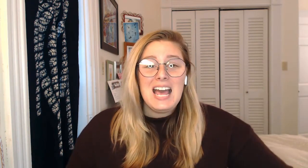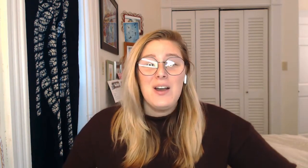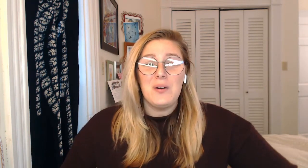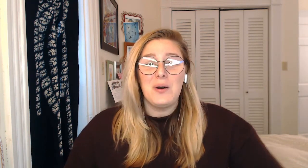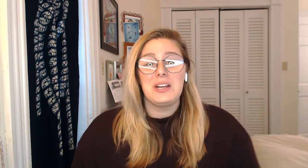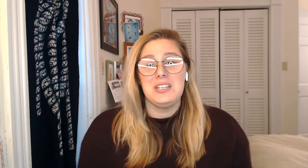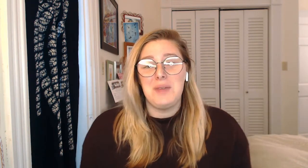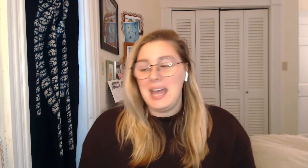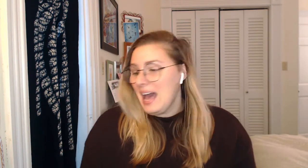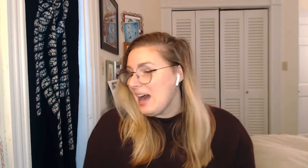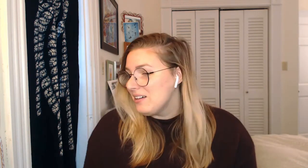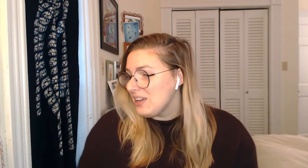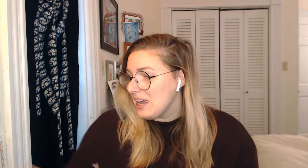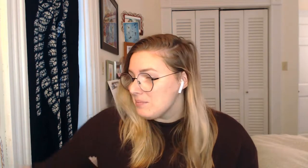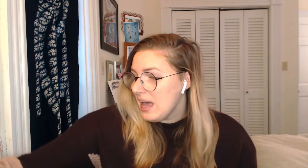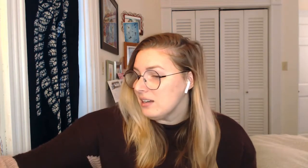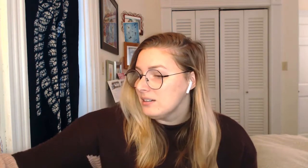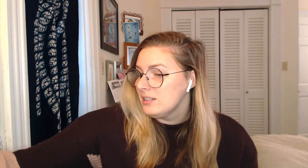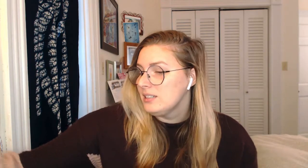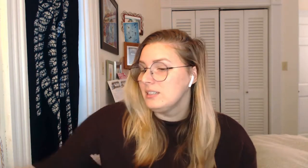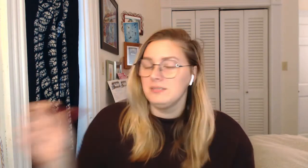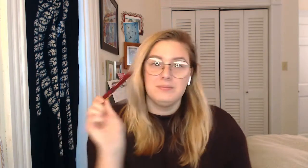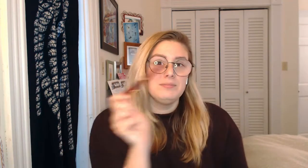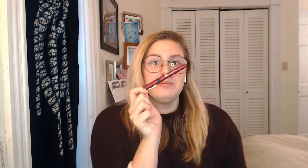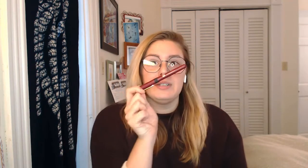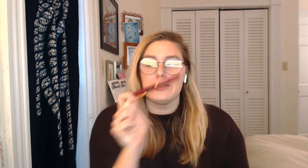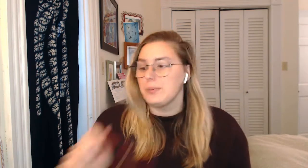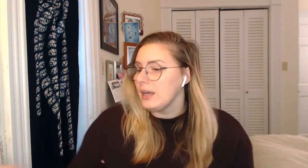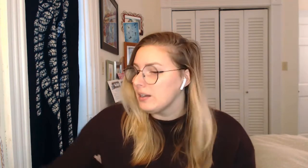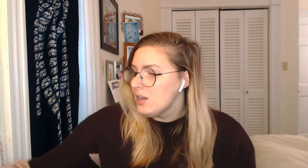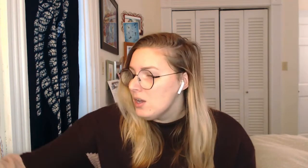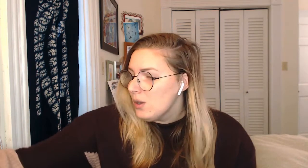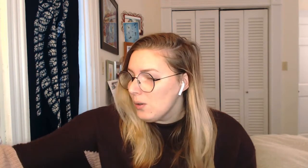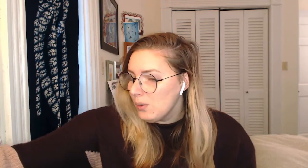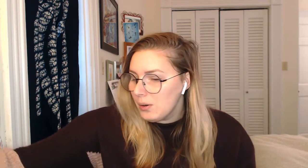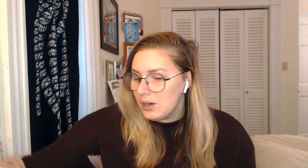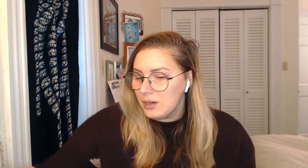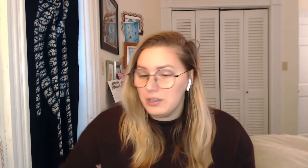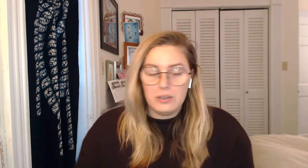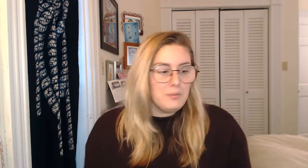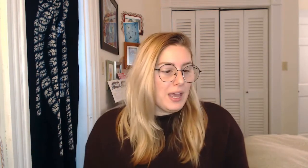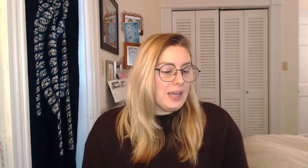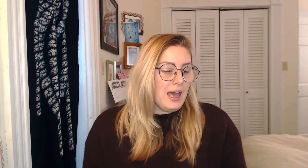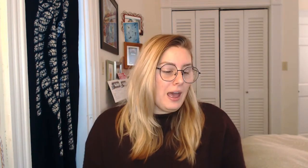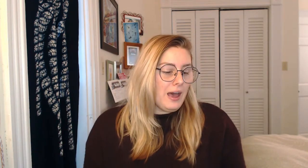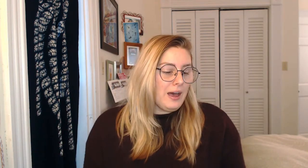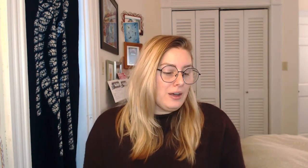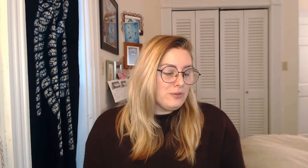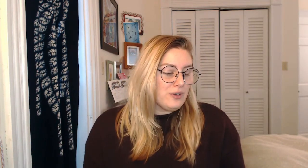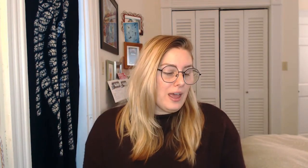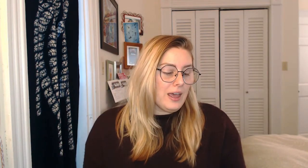Or you may have a pen. Here's a pen. Or you may have a